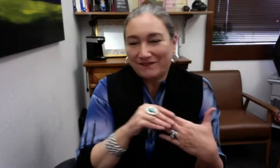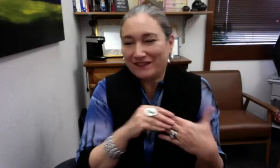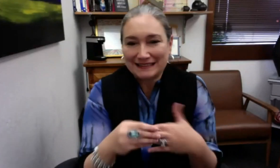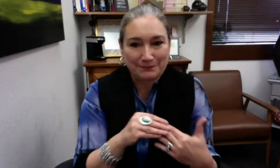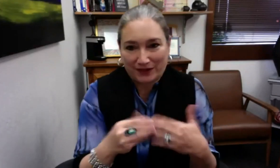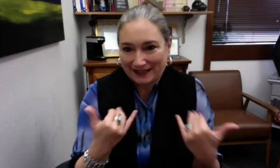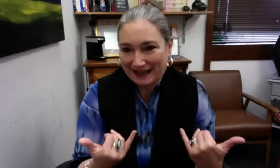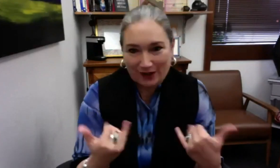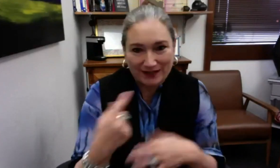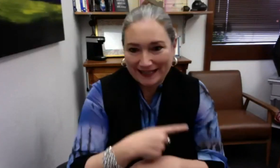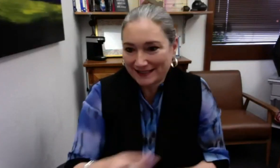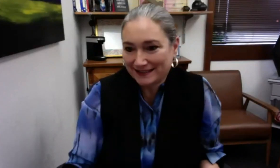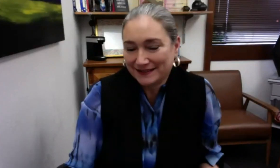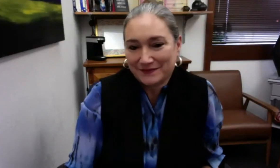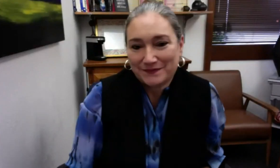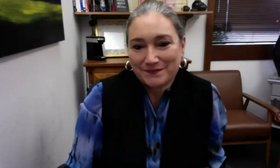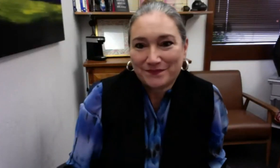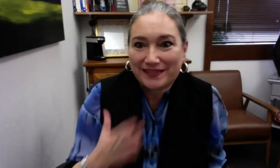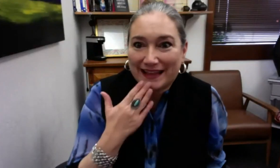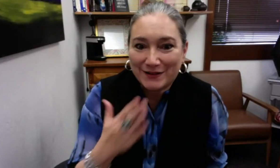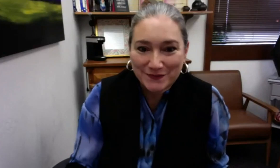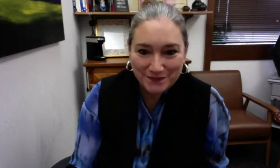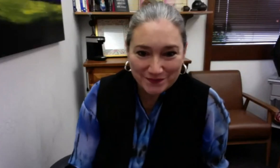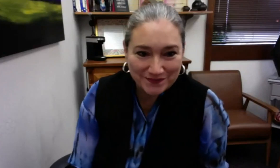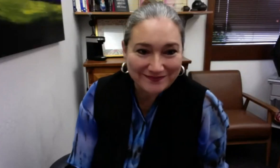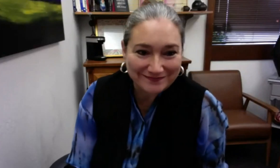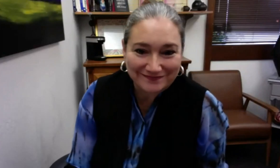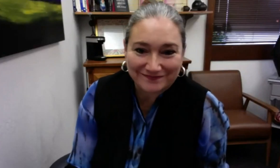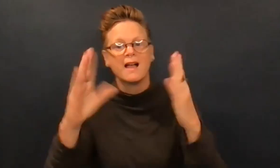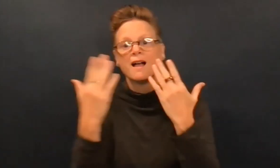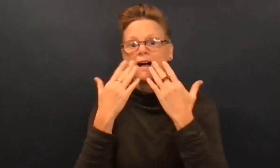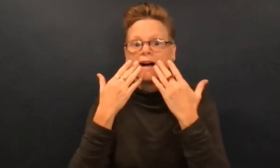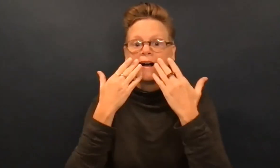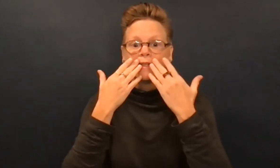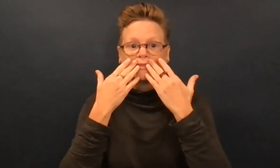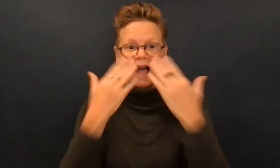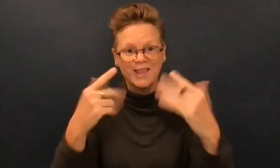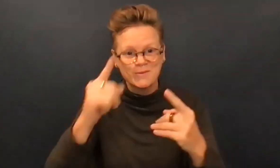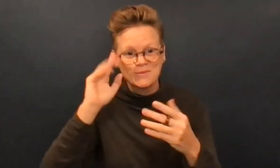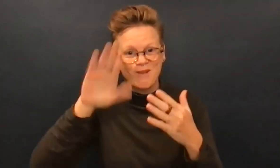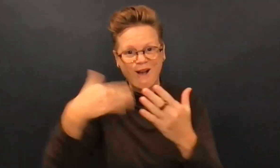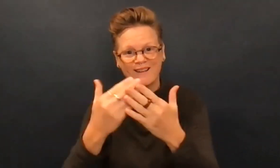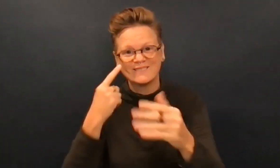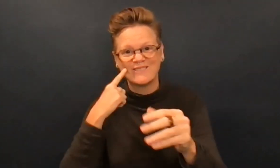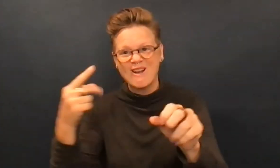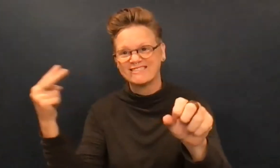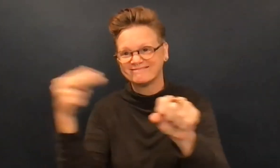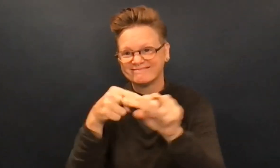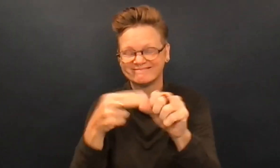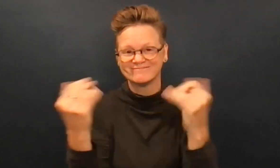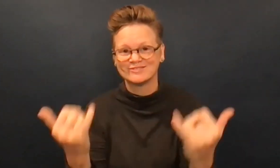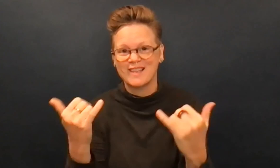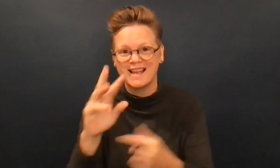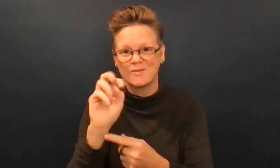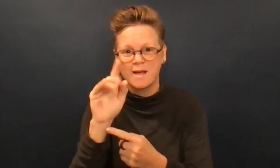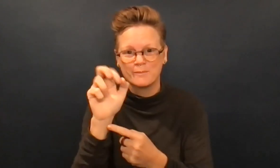COVID restrictions. So just having to be flexible with, you know, today's climate. Jack says, right. Well,